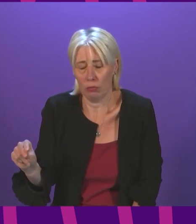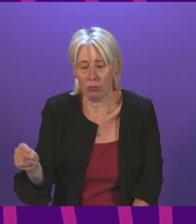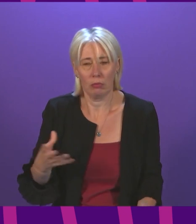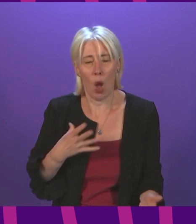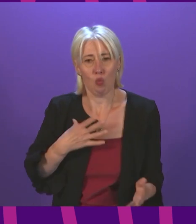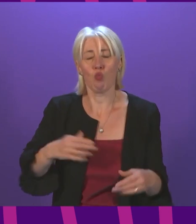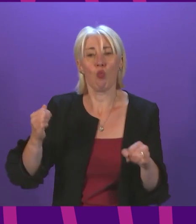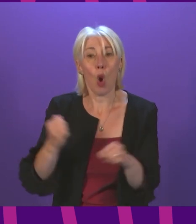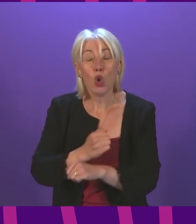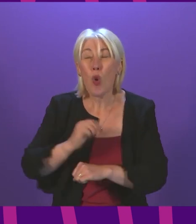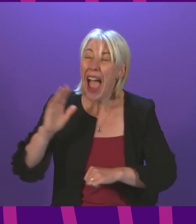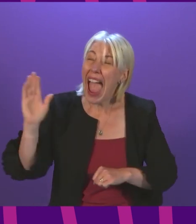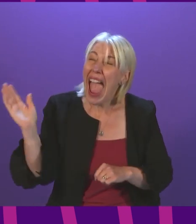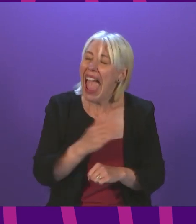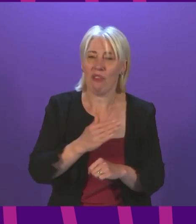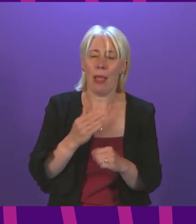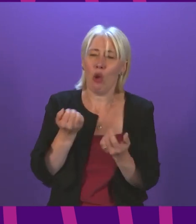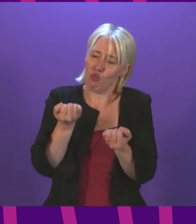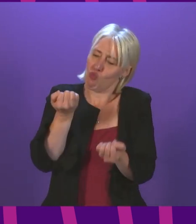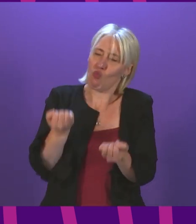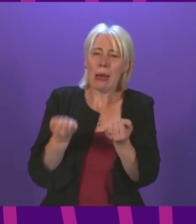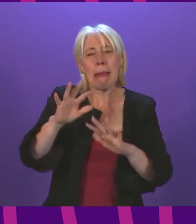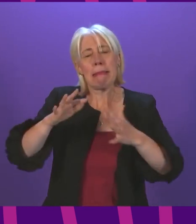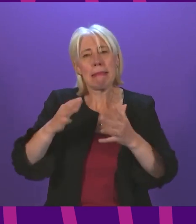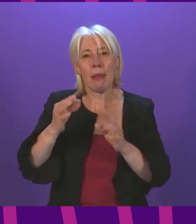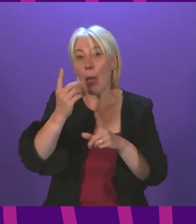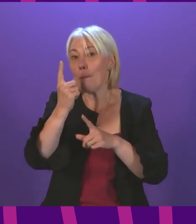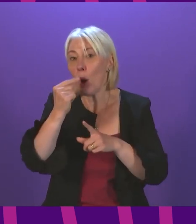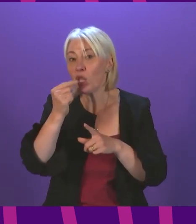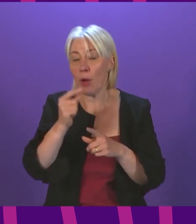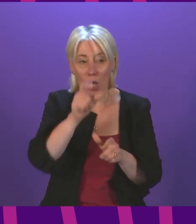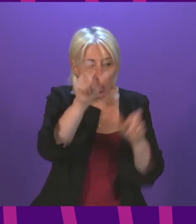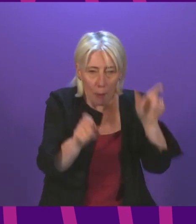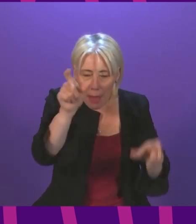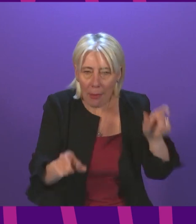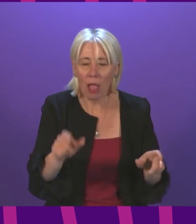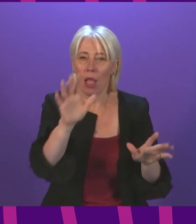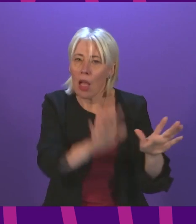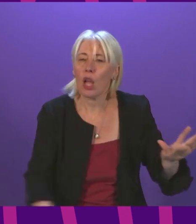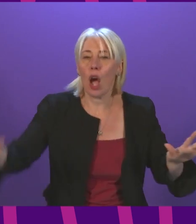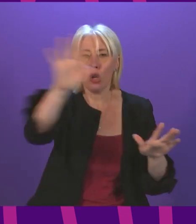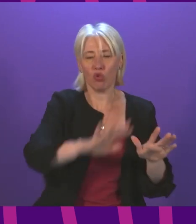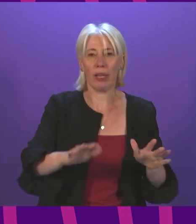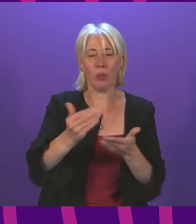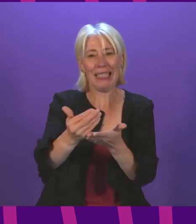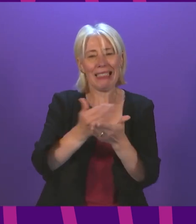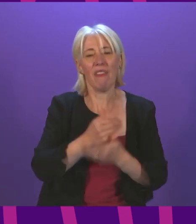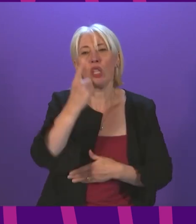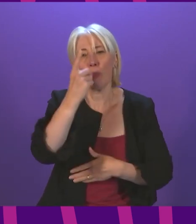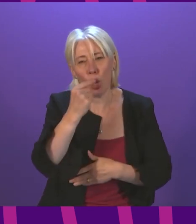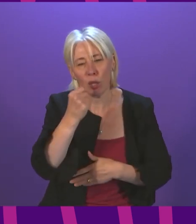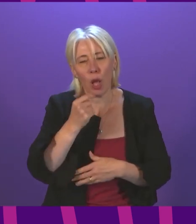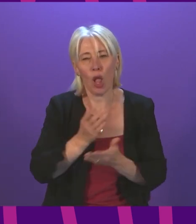that is reasonably possible to keep people and the country as a whole as safe as possible from the risk of Covid over